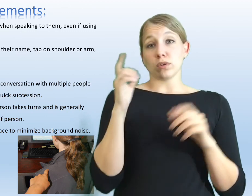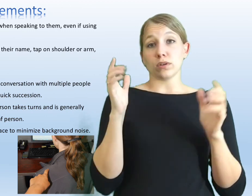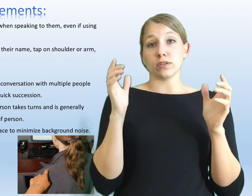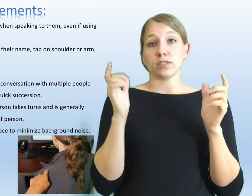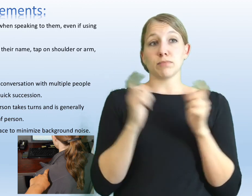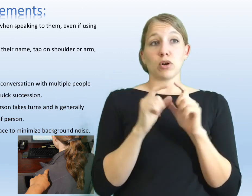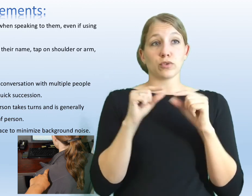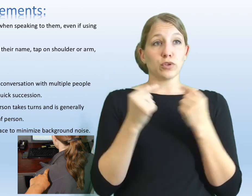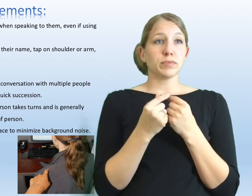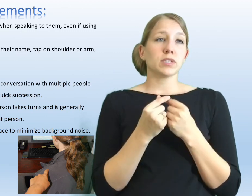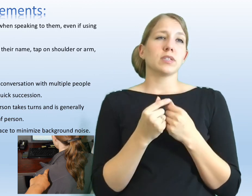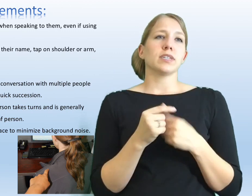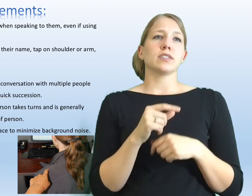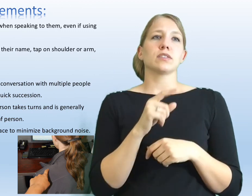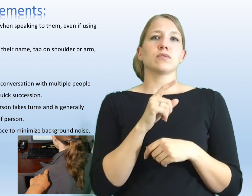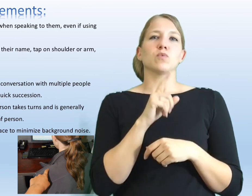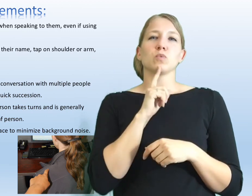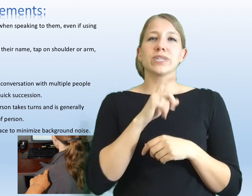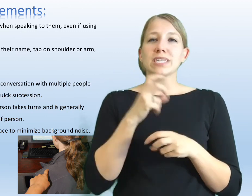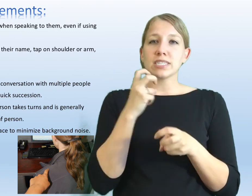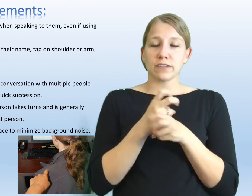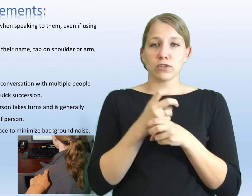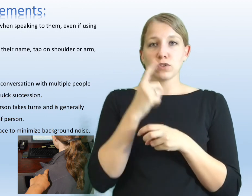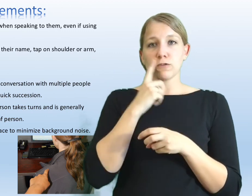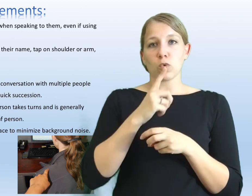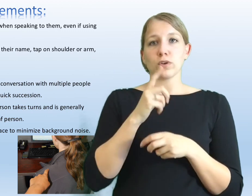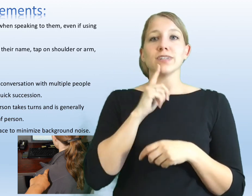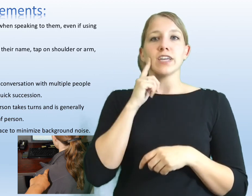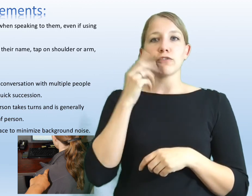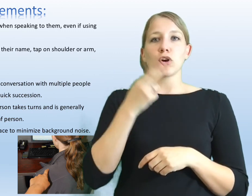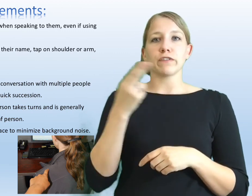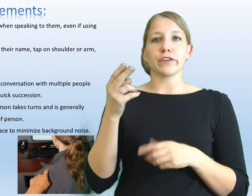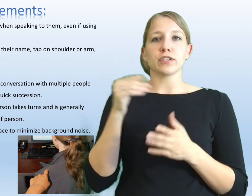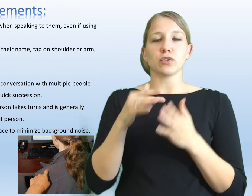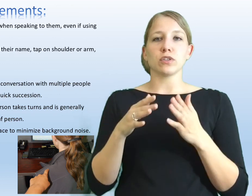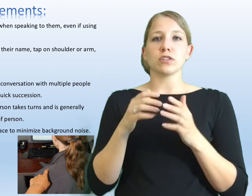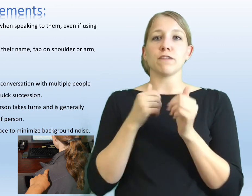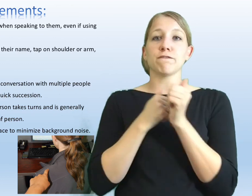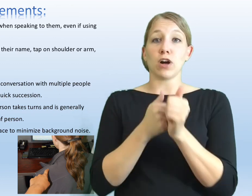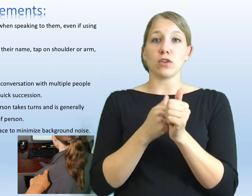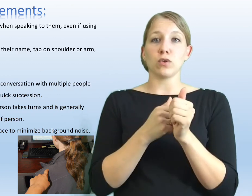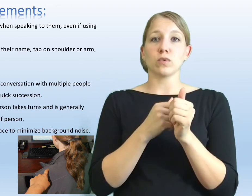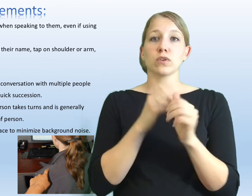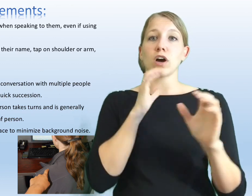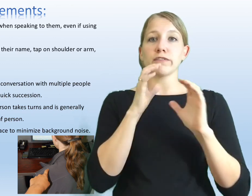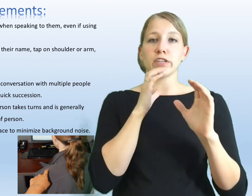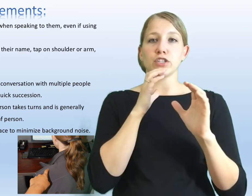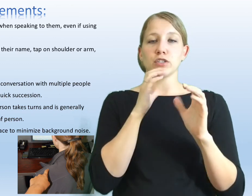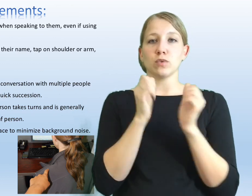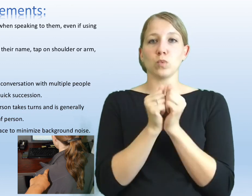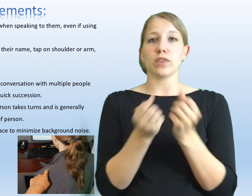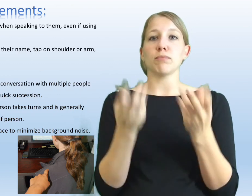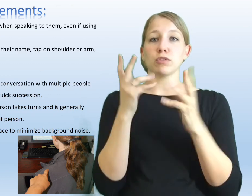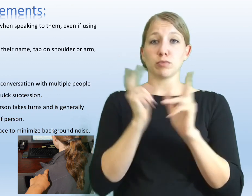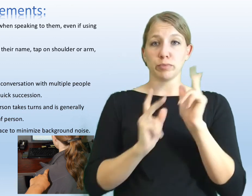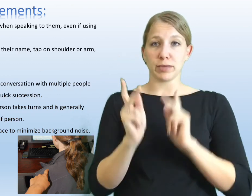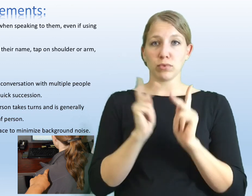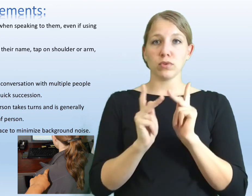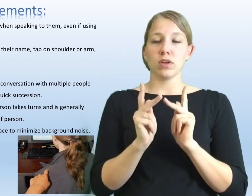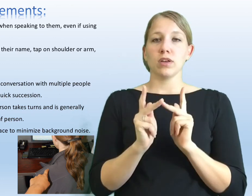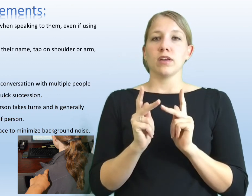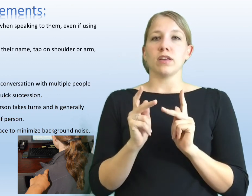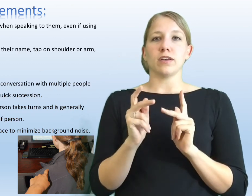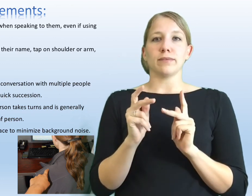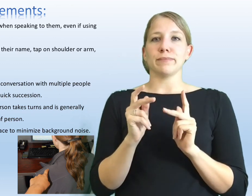For small groups, it's really difficult for a deaf or hard of hearing student to follow conversation with multiple